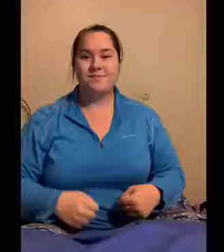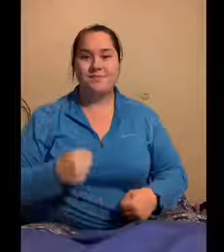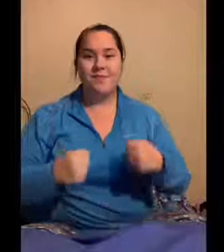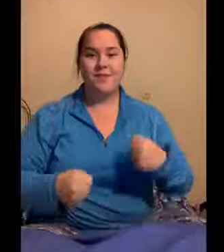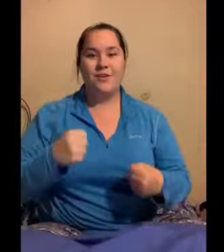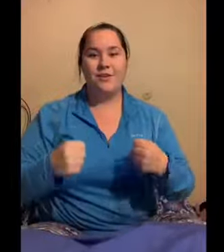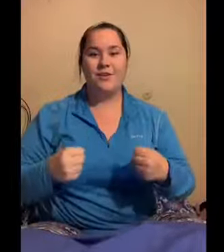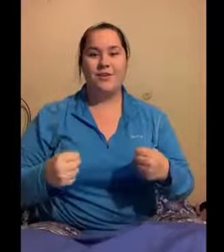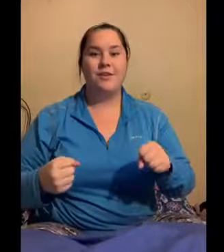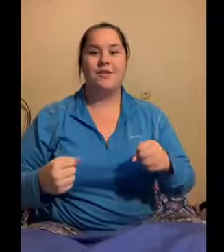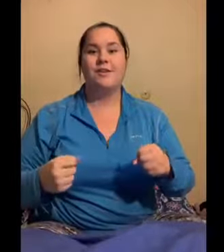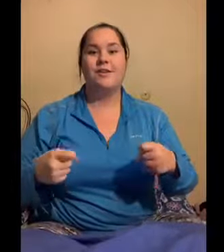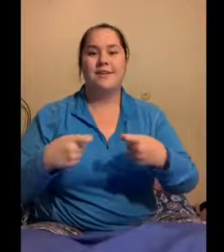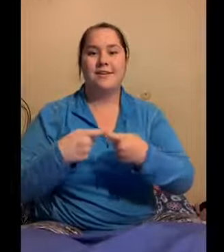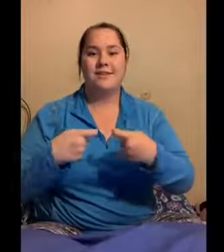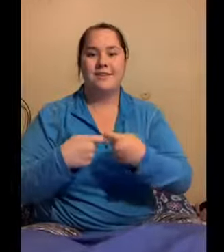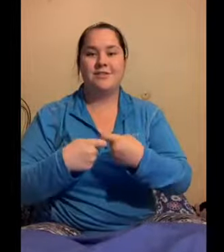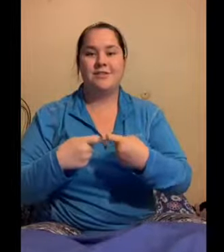I'm going to the picture.